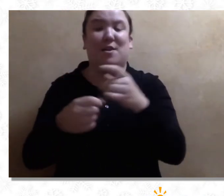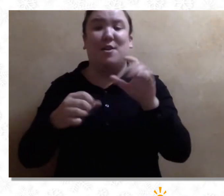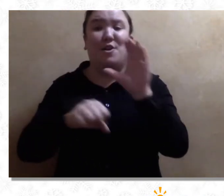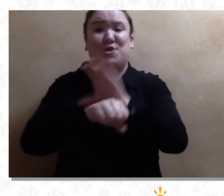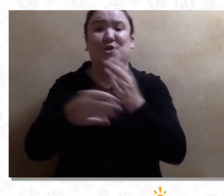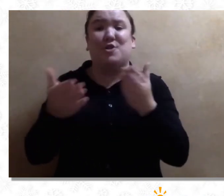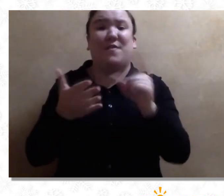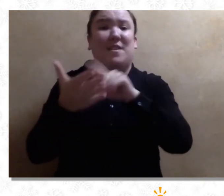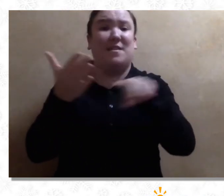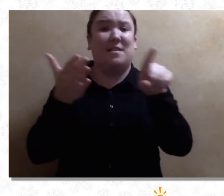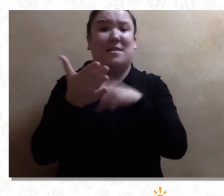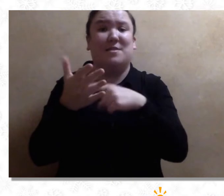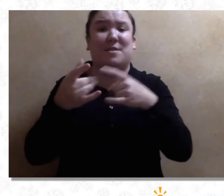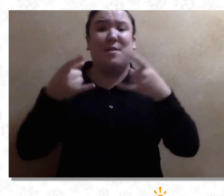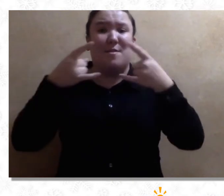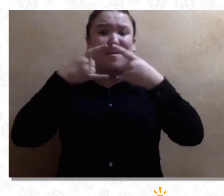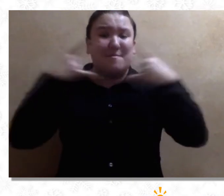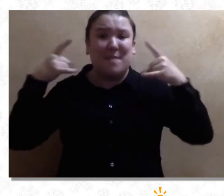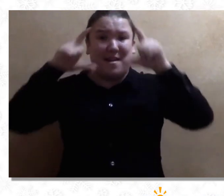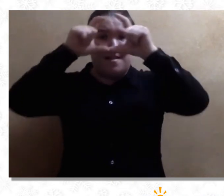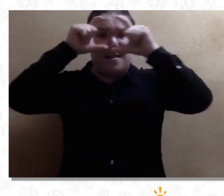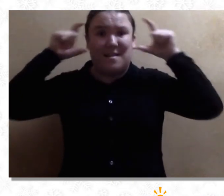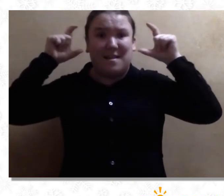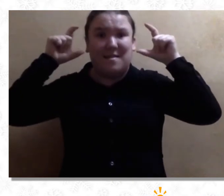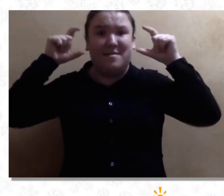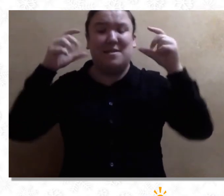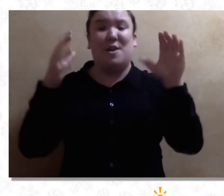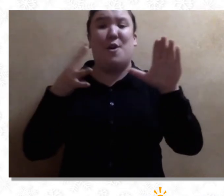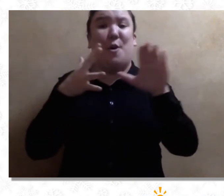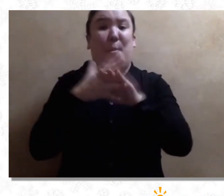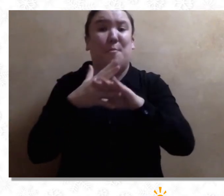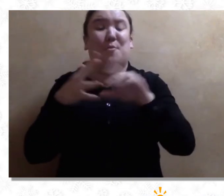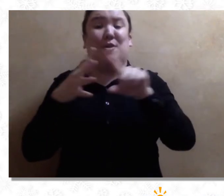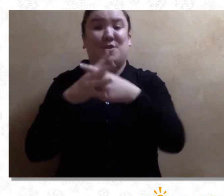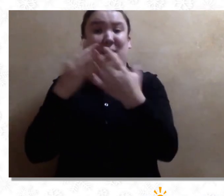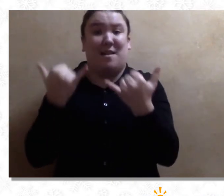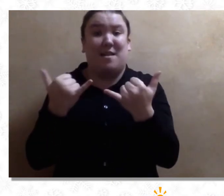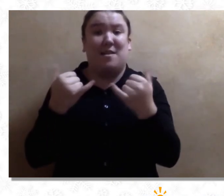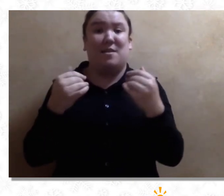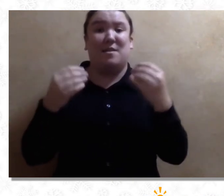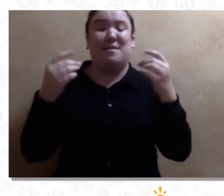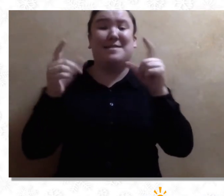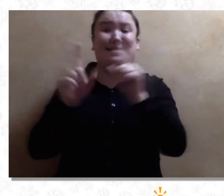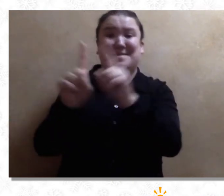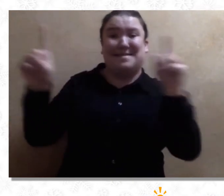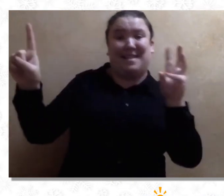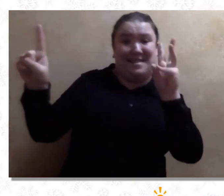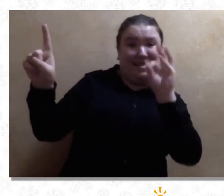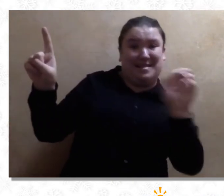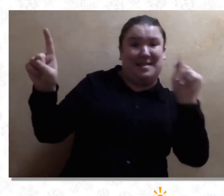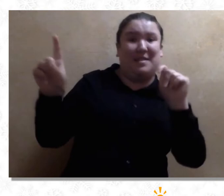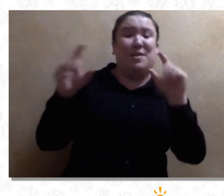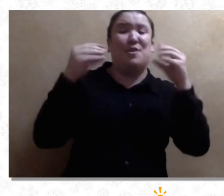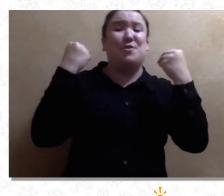by, worship is canceled, wear mask and goggles, school's out for summer, keep social distance, run